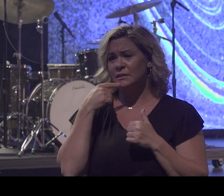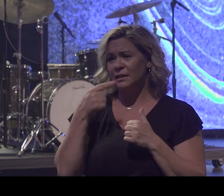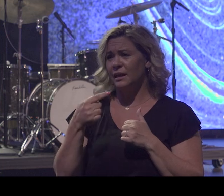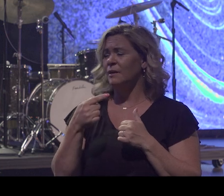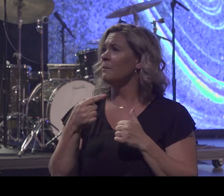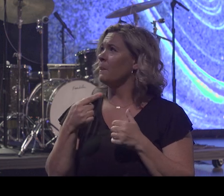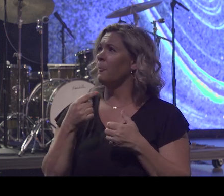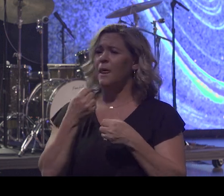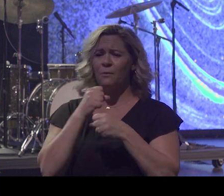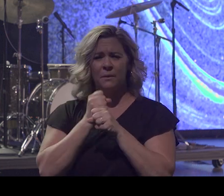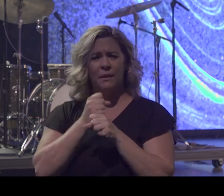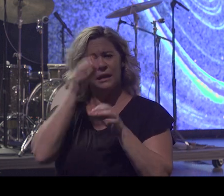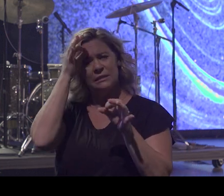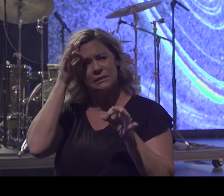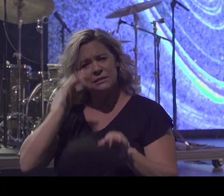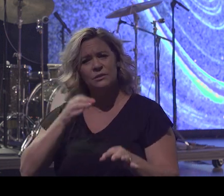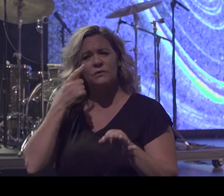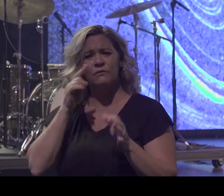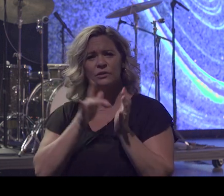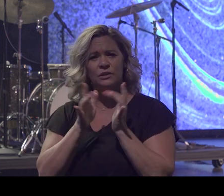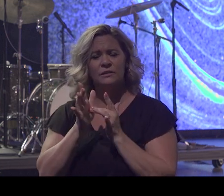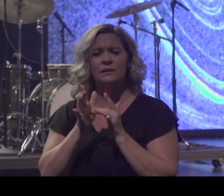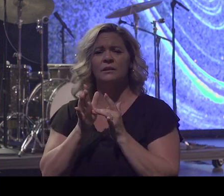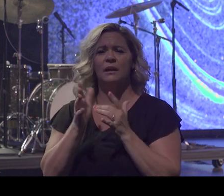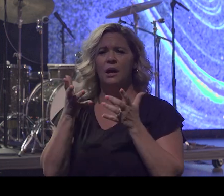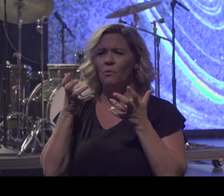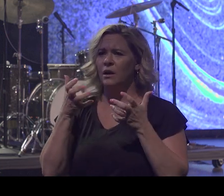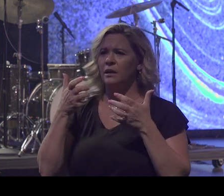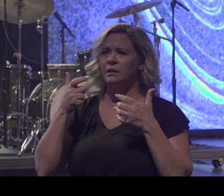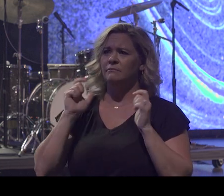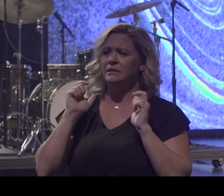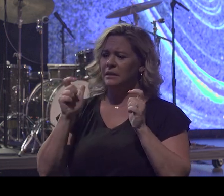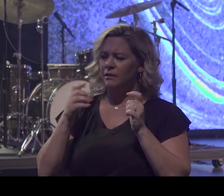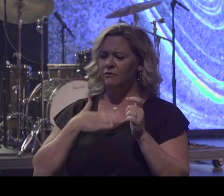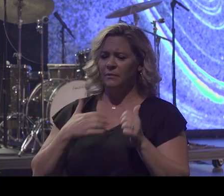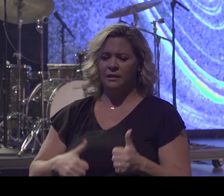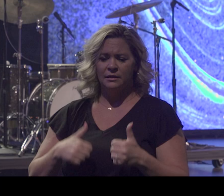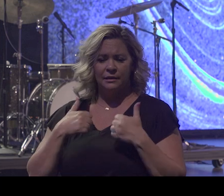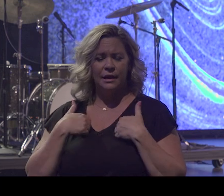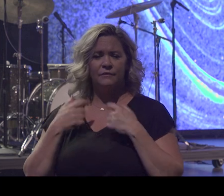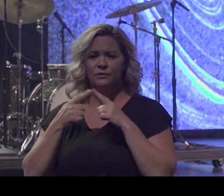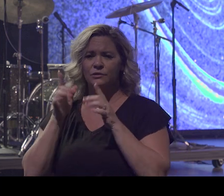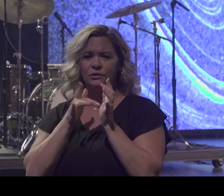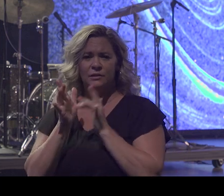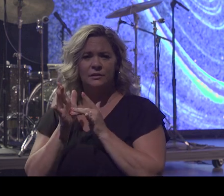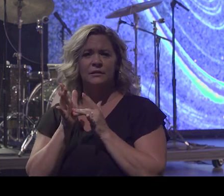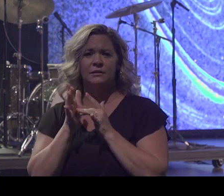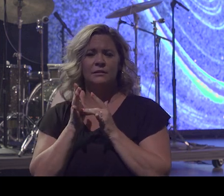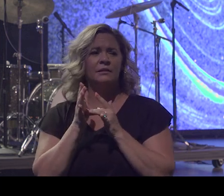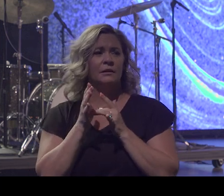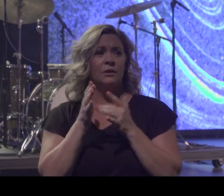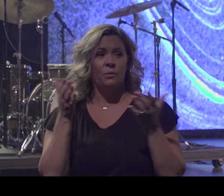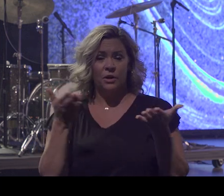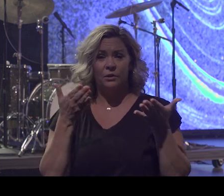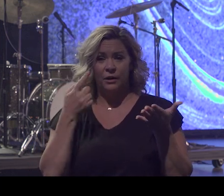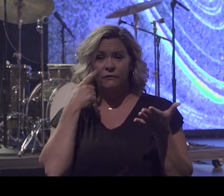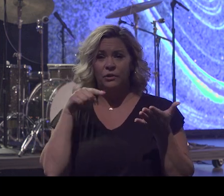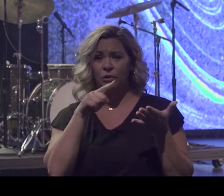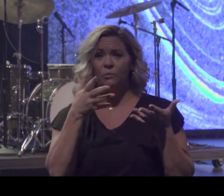decision for Jesus. I want to turn my life over to Jesus. Man, we're here for you. If you're here at our Peoria campus, we would love to have a conversation with you out in